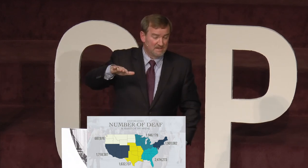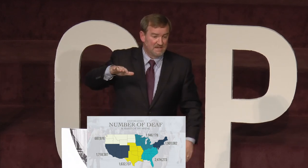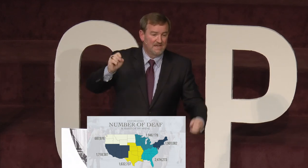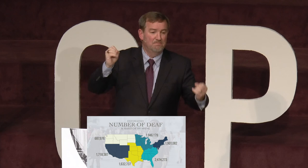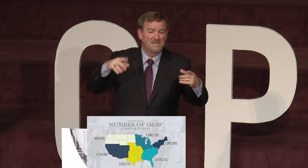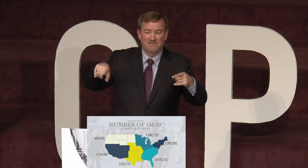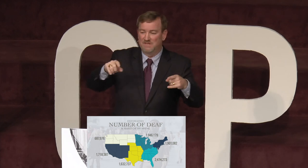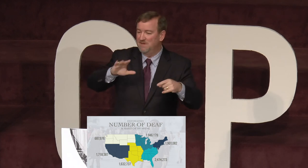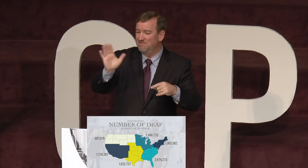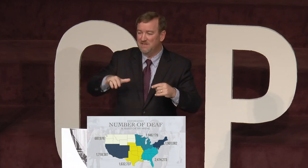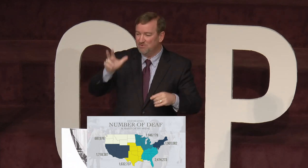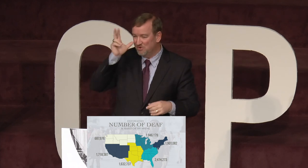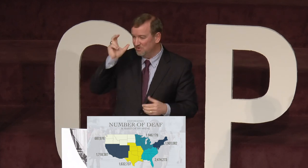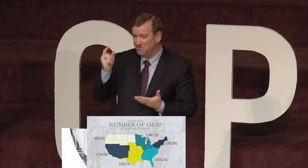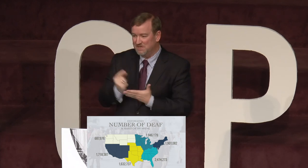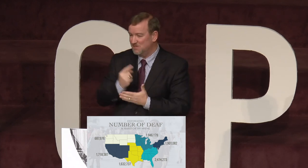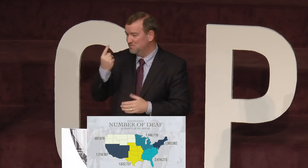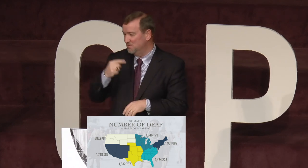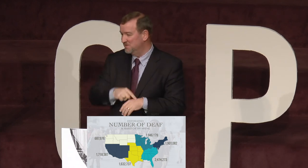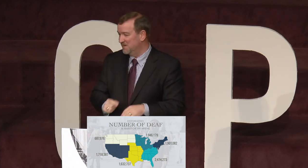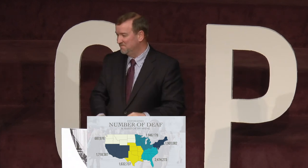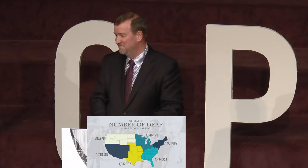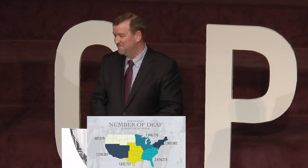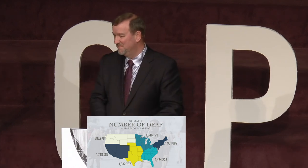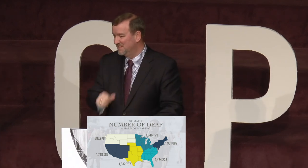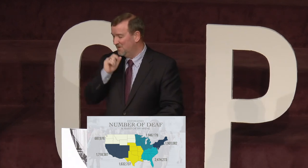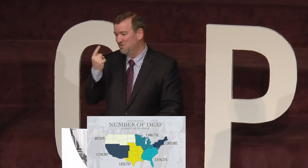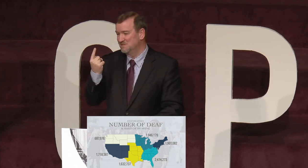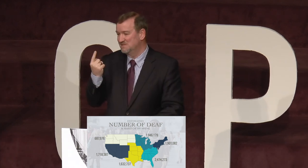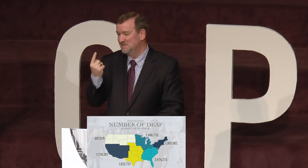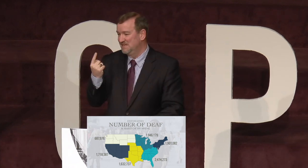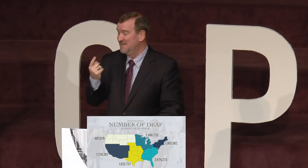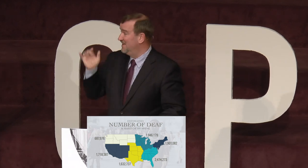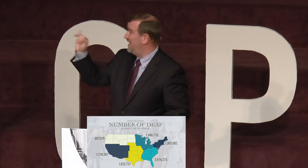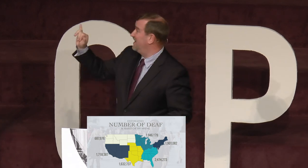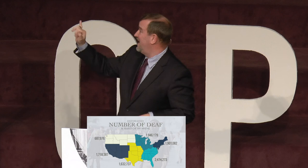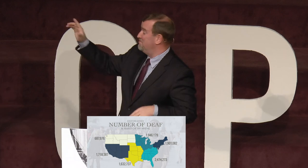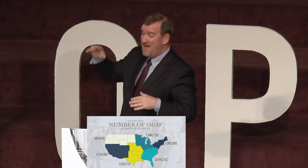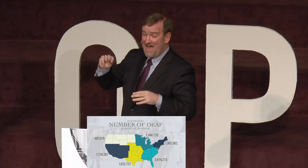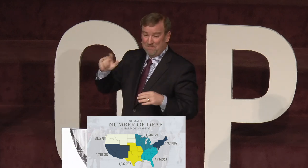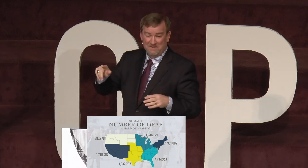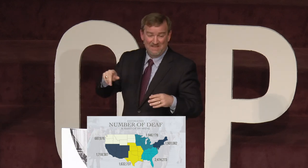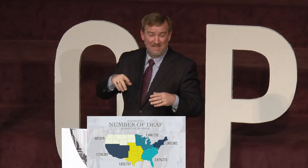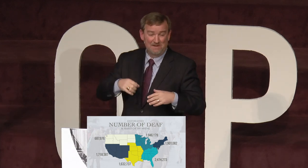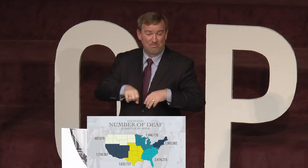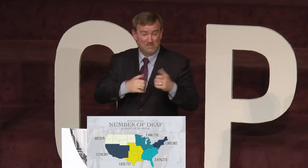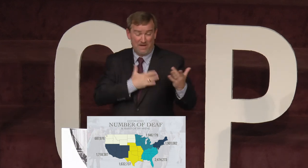And many of them have never heard the gospel one time, not once. And that map, it breaks my